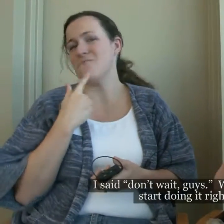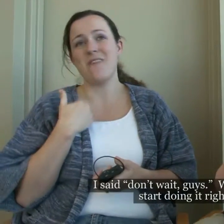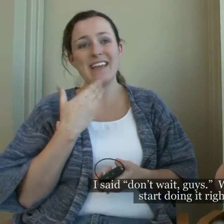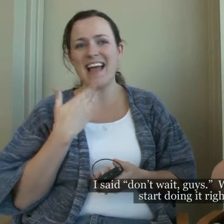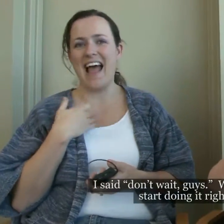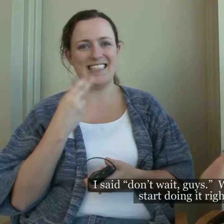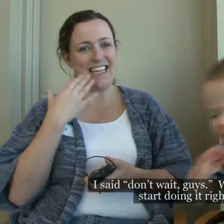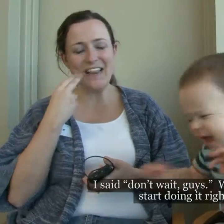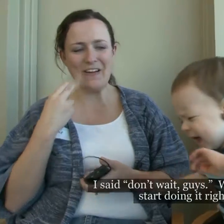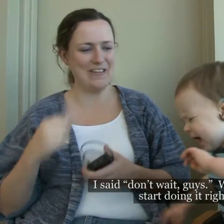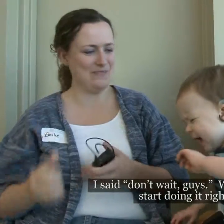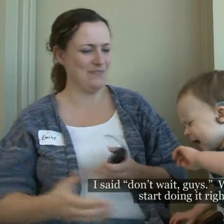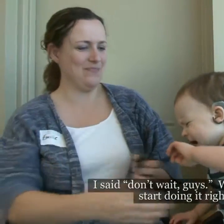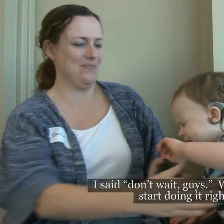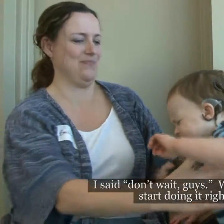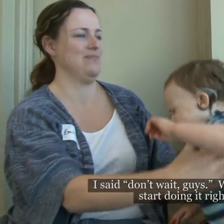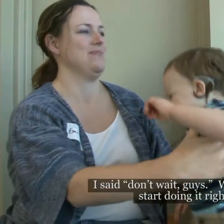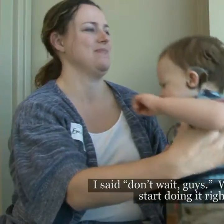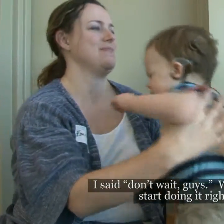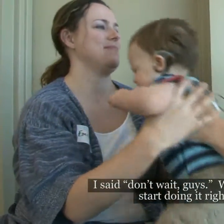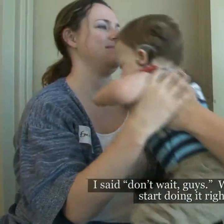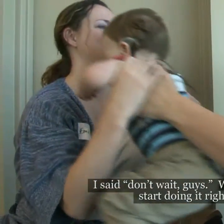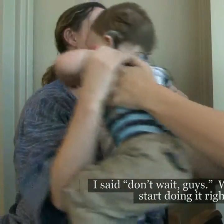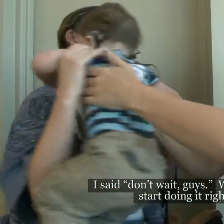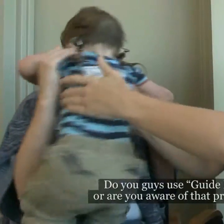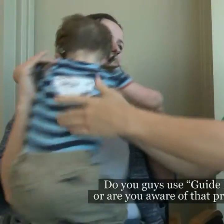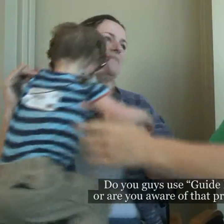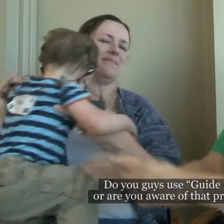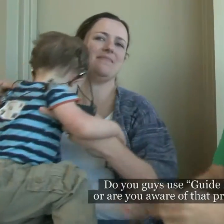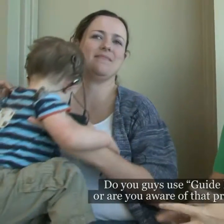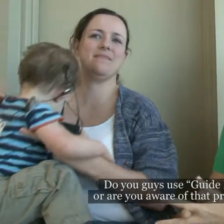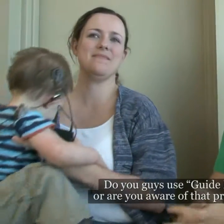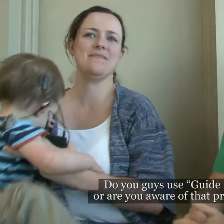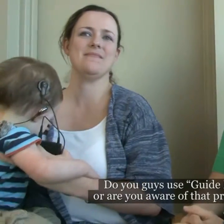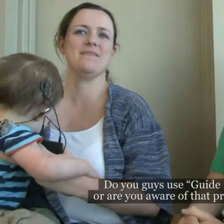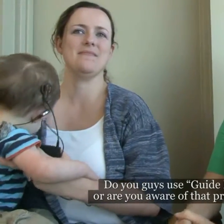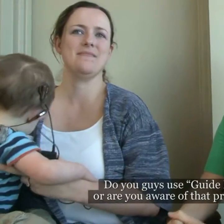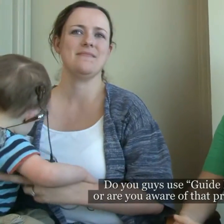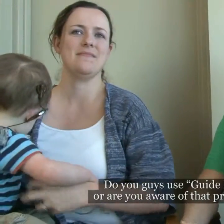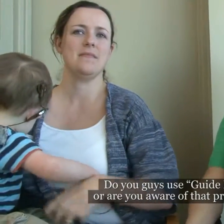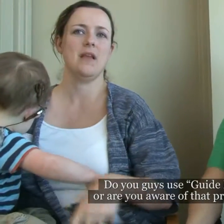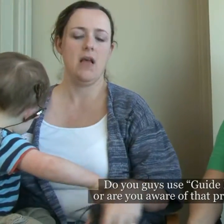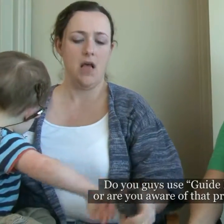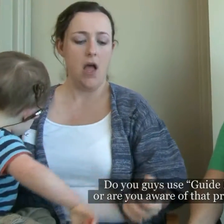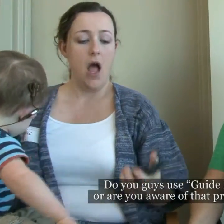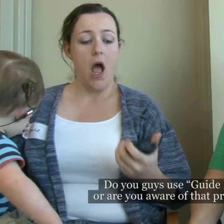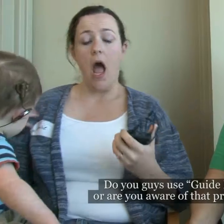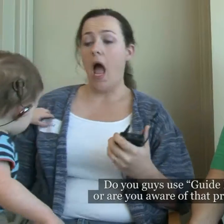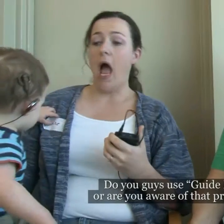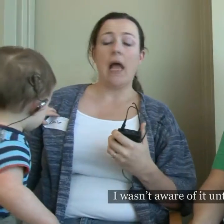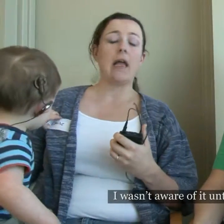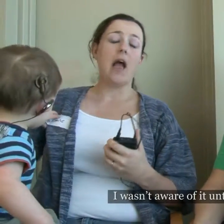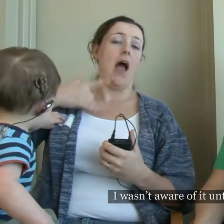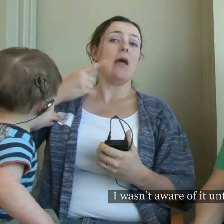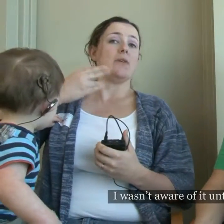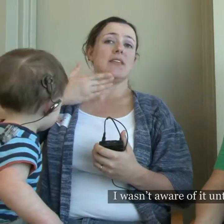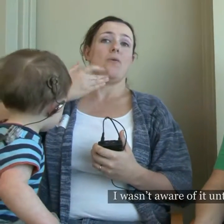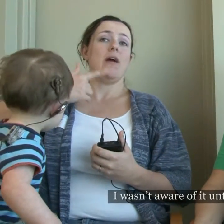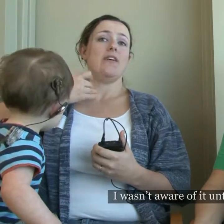Don't wait. Whatever you do, start doing it right away. Have you guys used God By Your Side or are you aware of that program? I wasn't aware